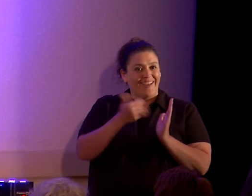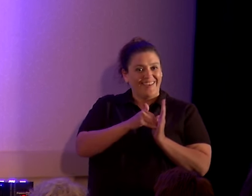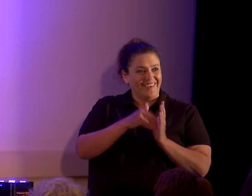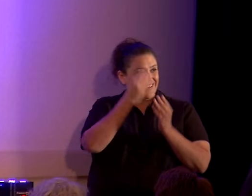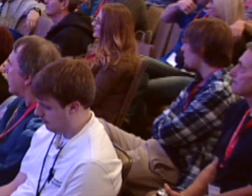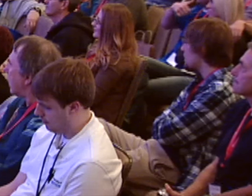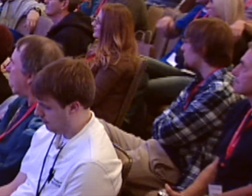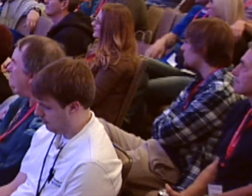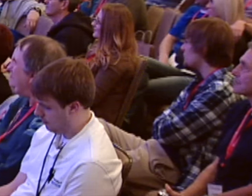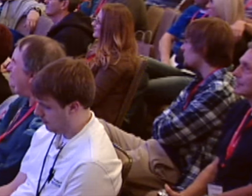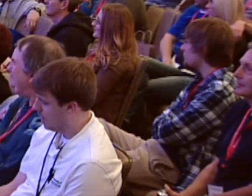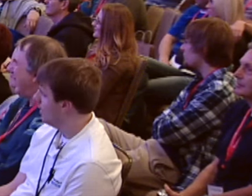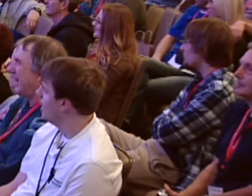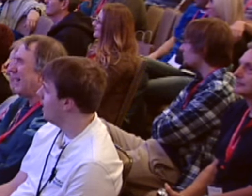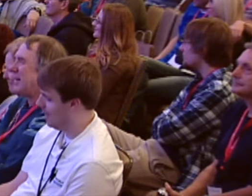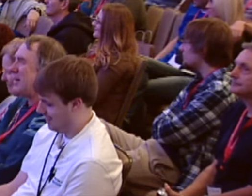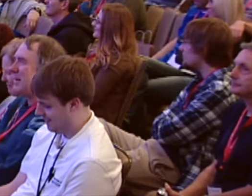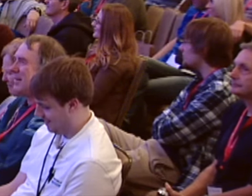tell you all off again.